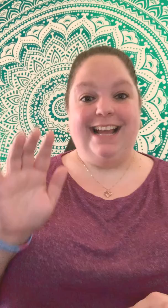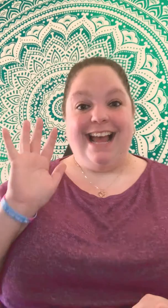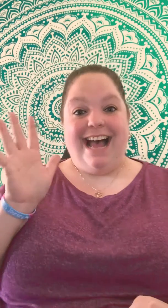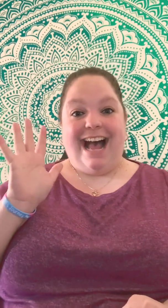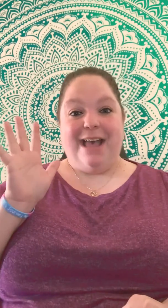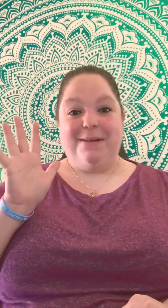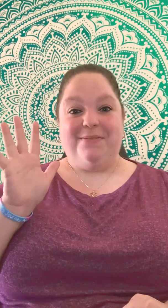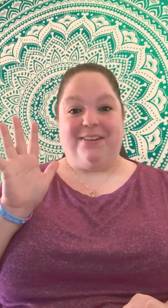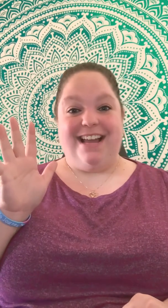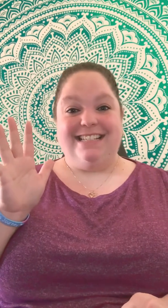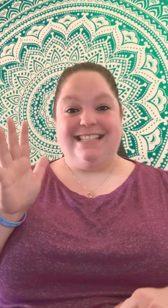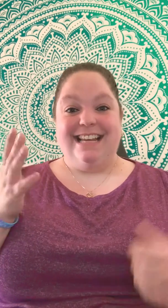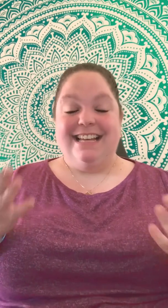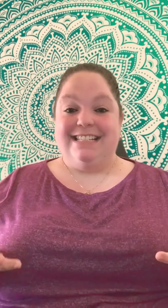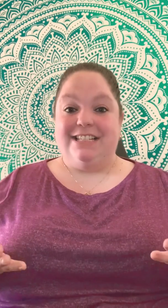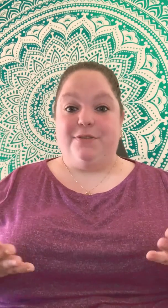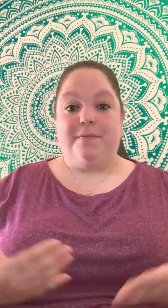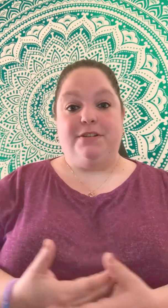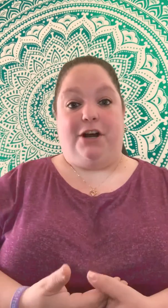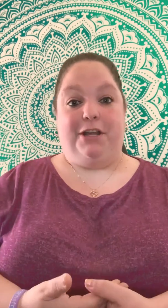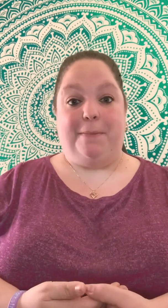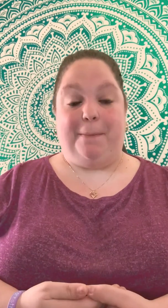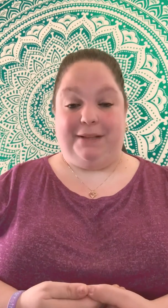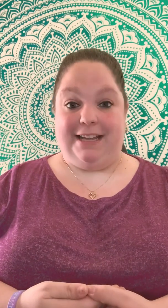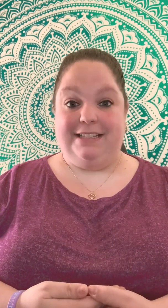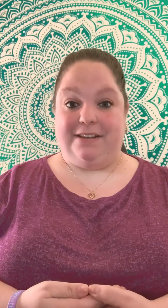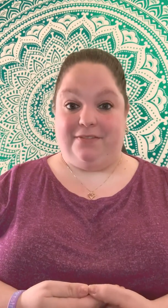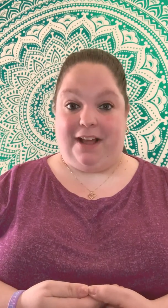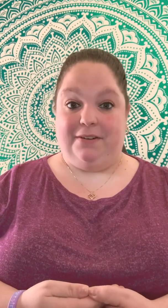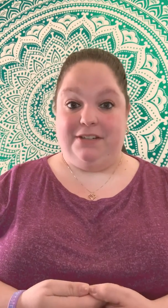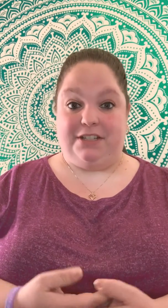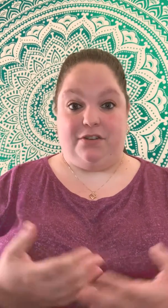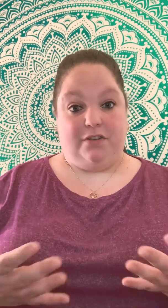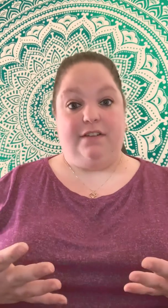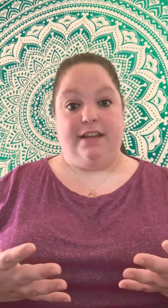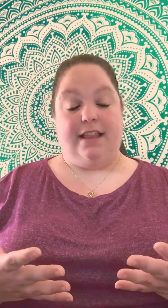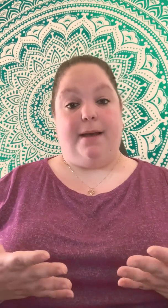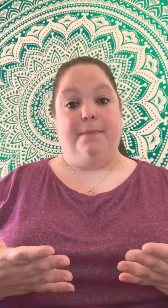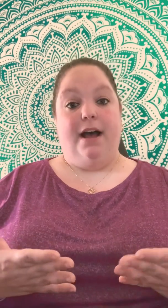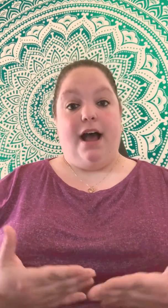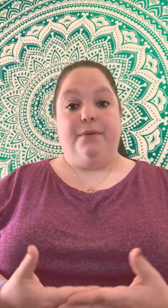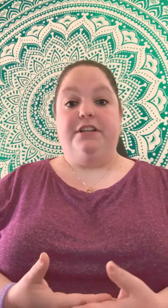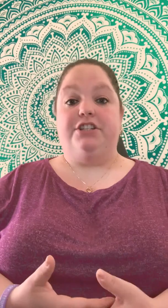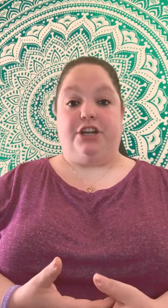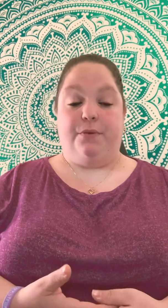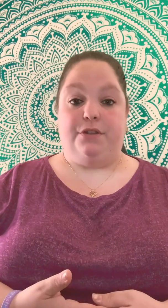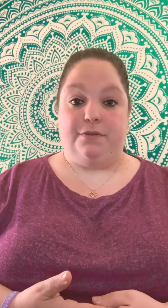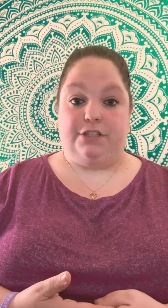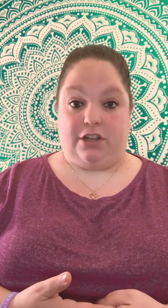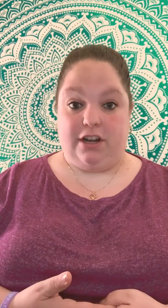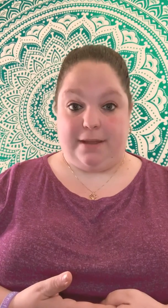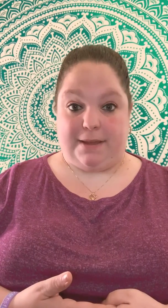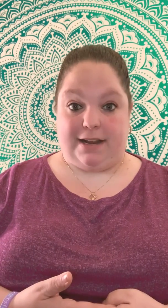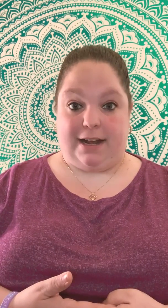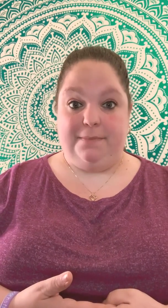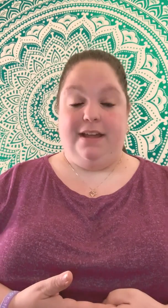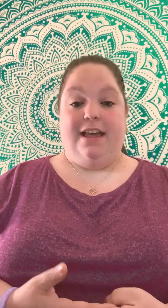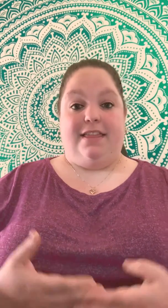Hi my friends! Since we've been talking about plants and flowers and growing them, I wanted to share with you a song I made up that